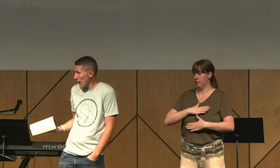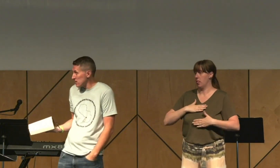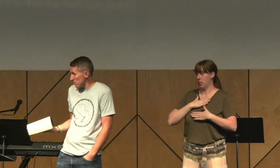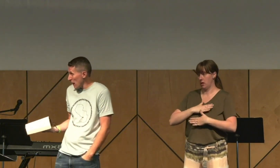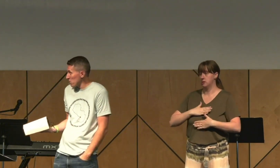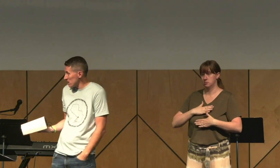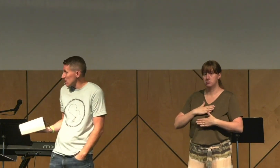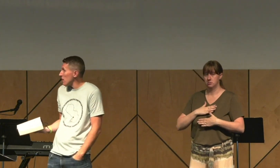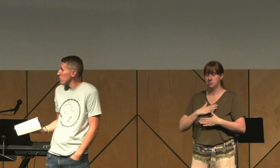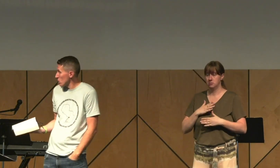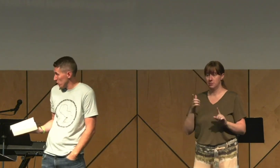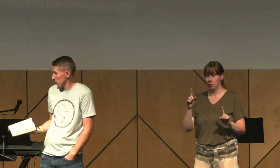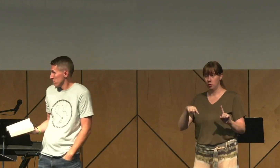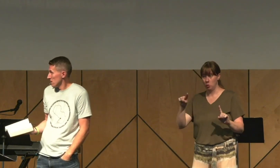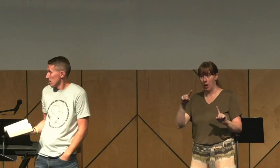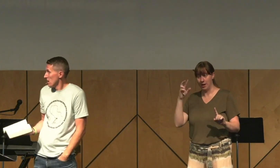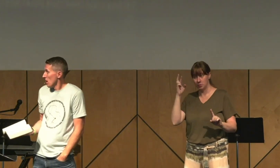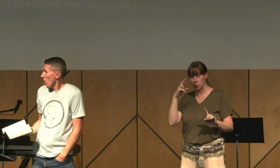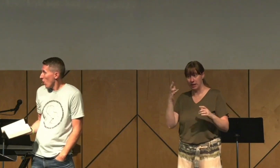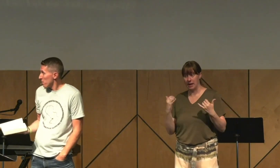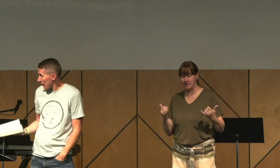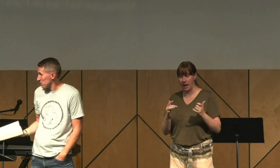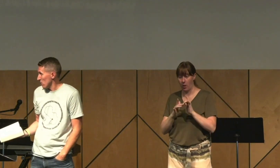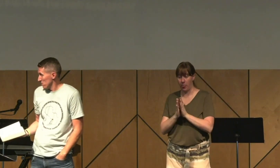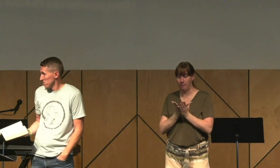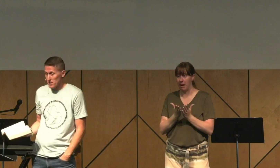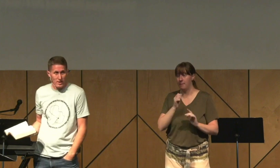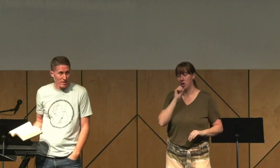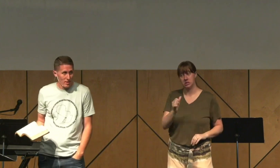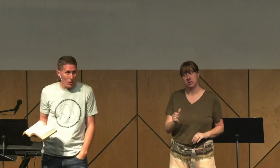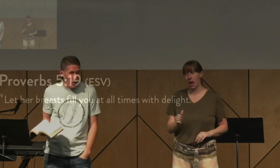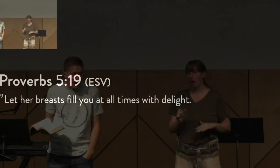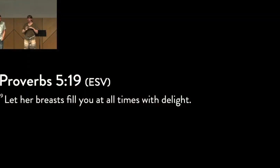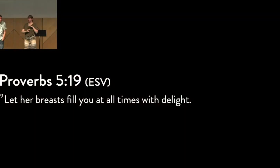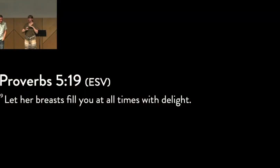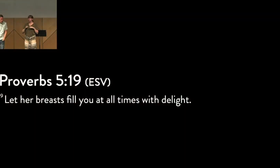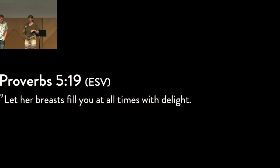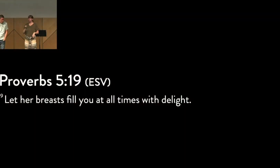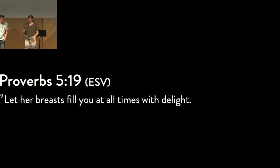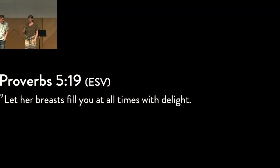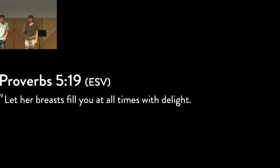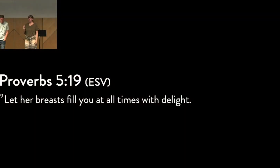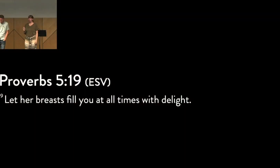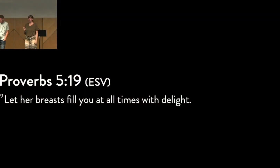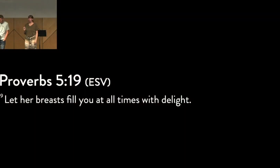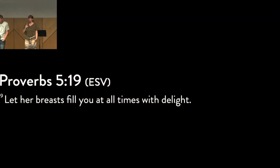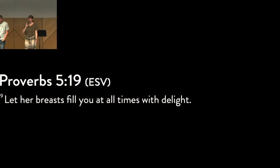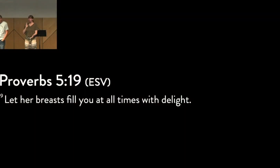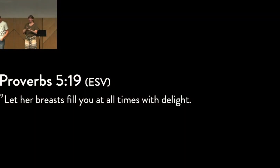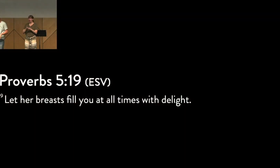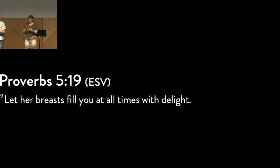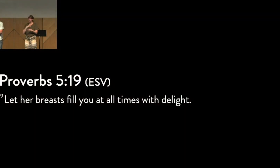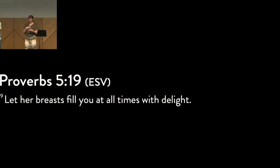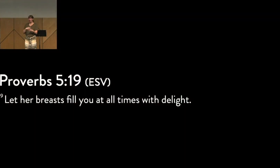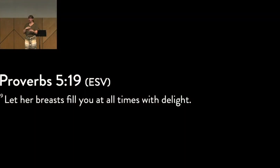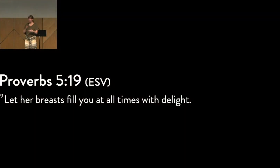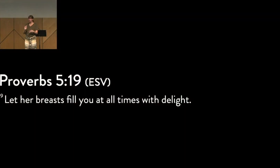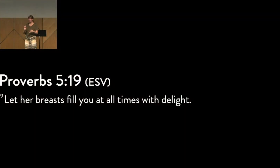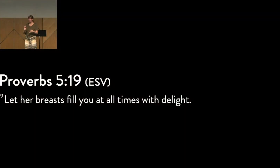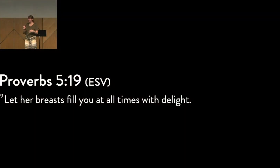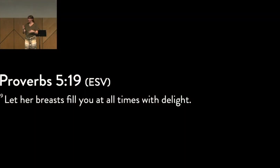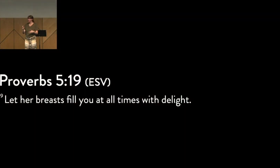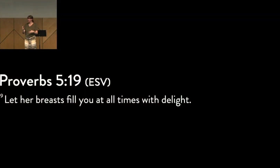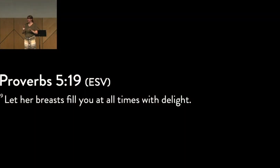guessing we've realized the Bible is not prude or bashful or anti-passion, right? Let me just